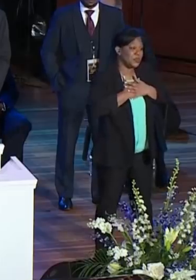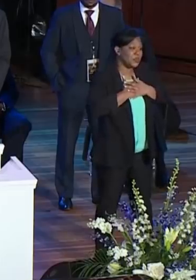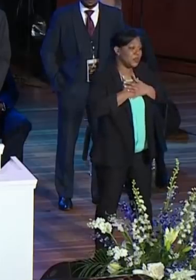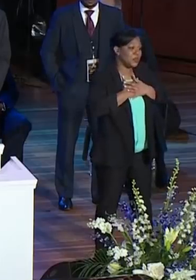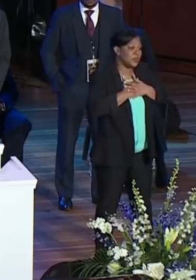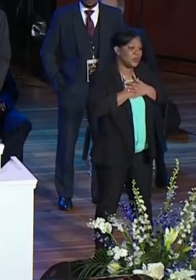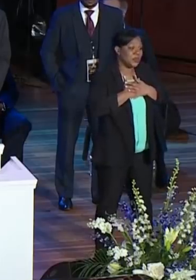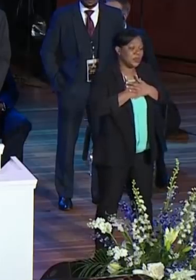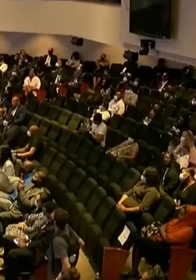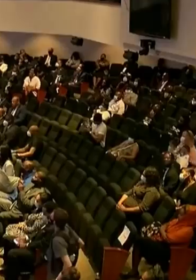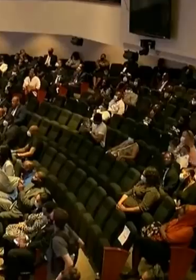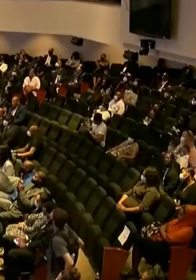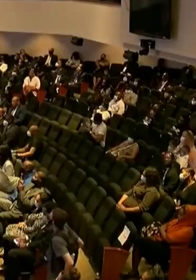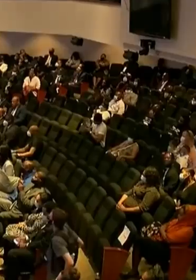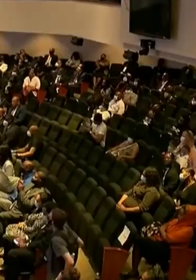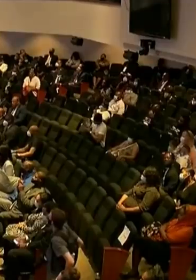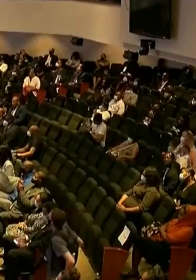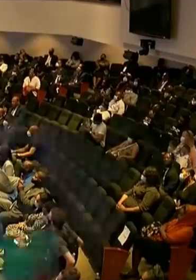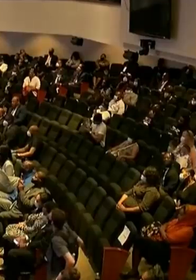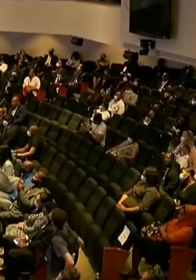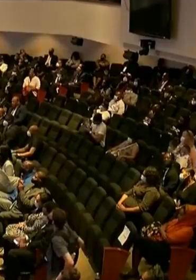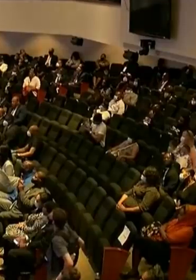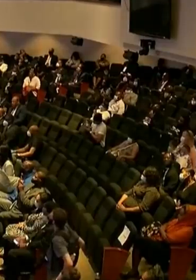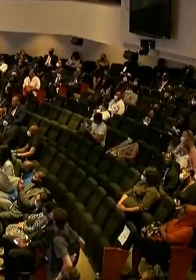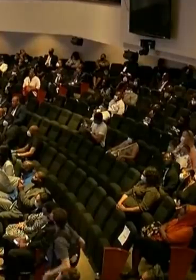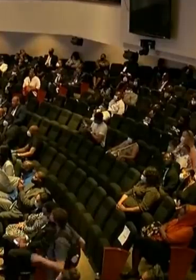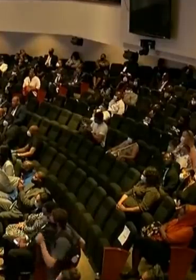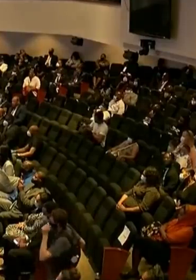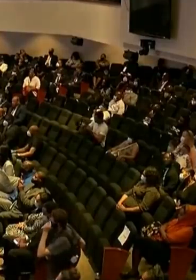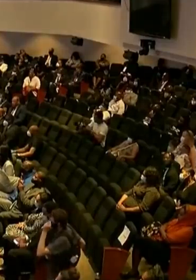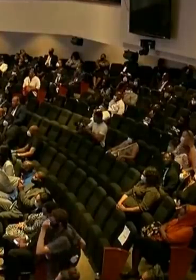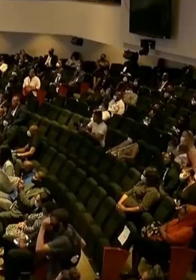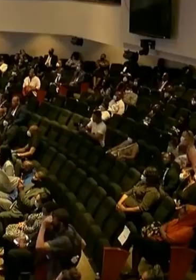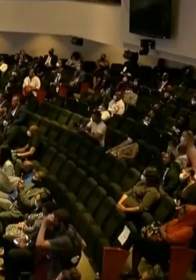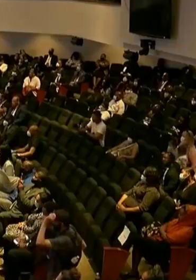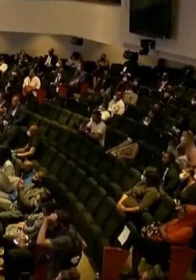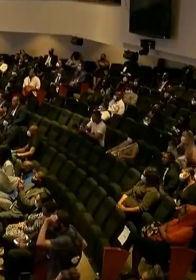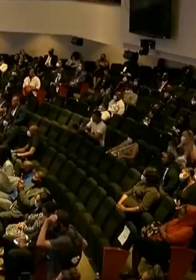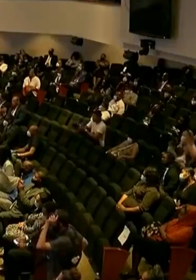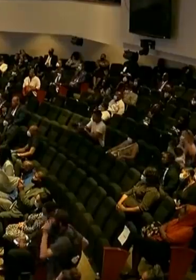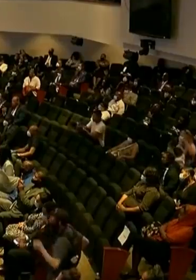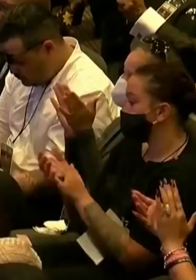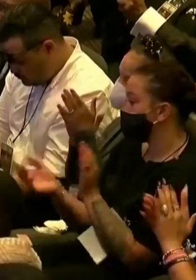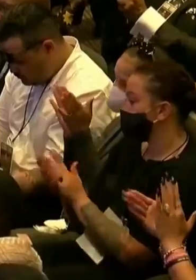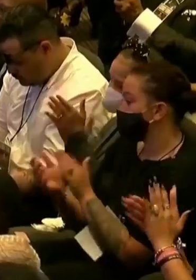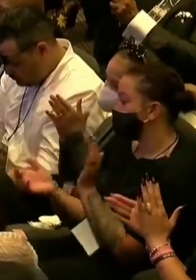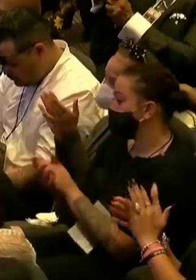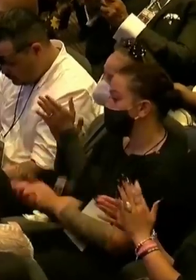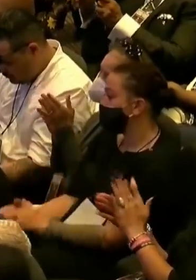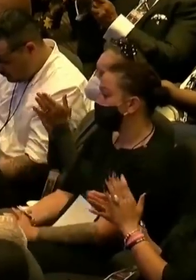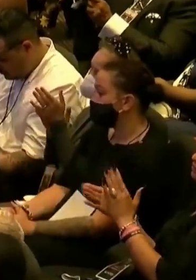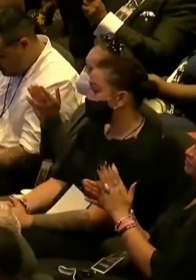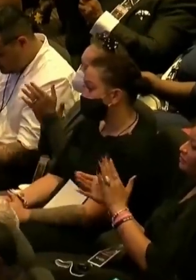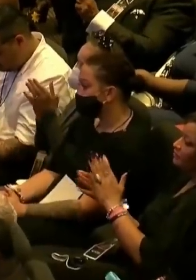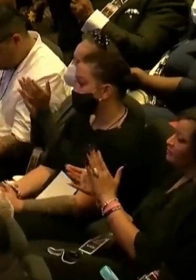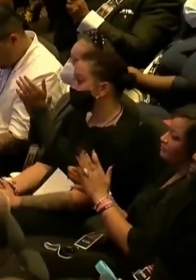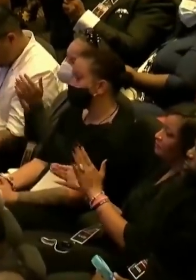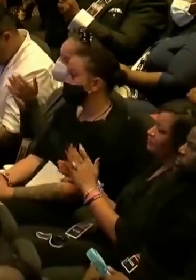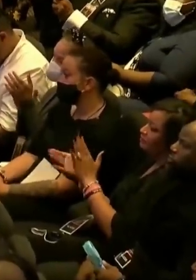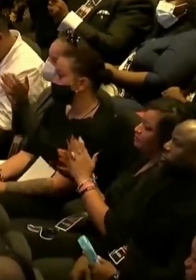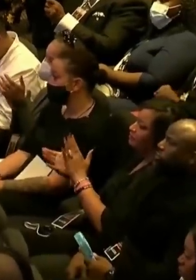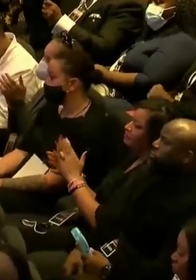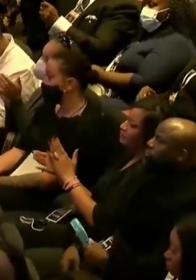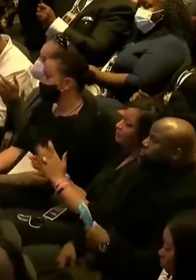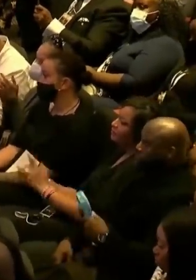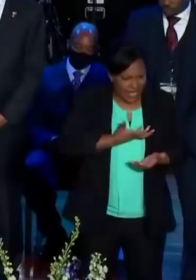kneeled on Floyd's neck as he pleaded for his life. Almost three of those minutes, Floyd